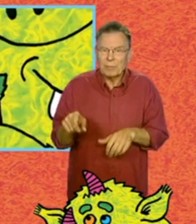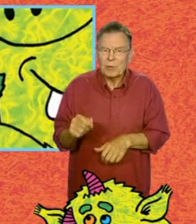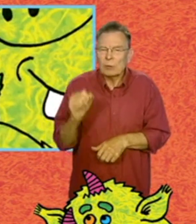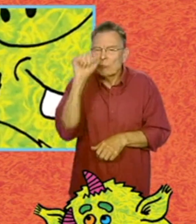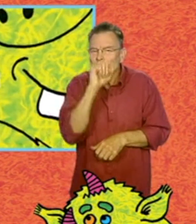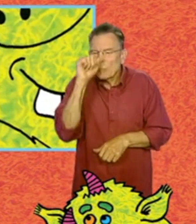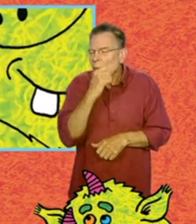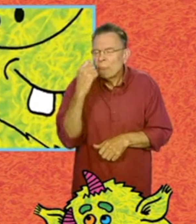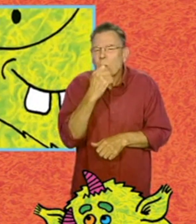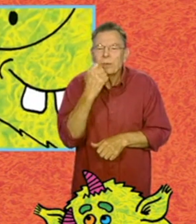rose,